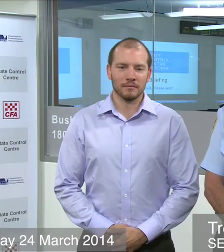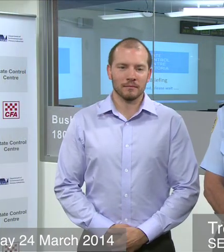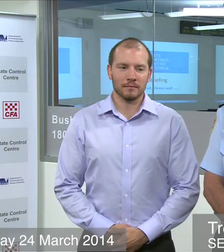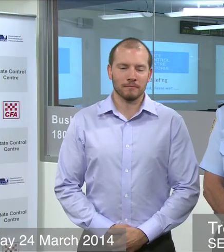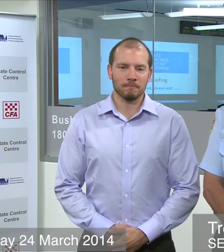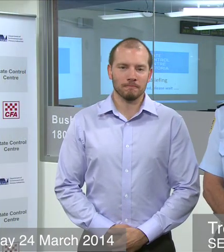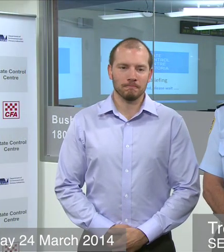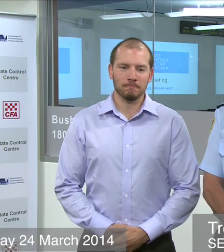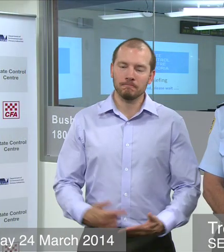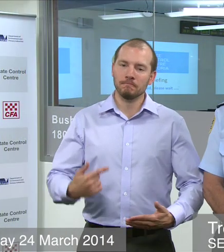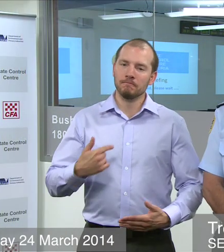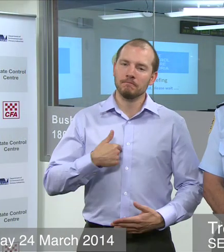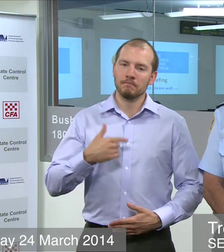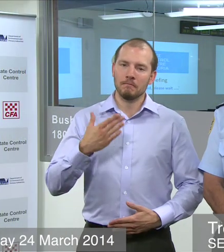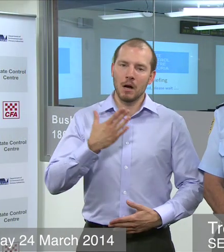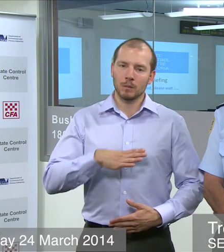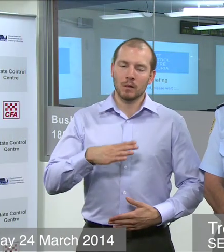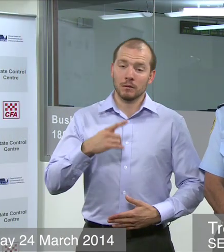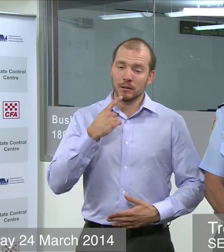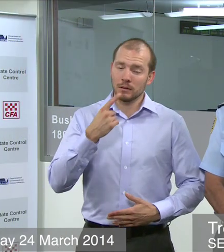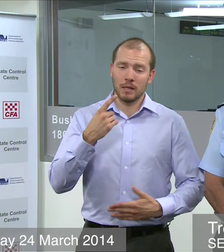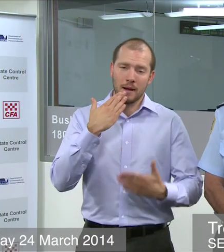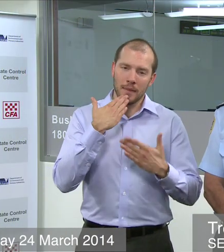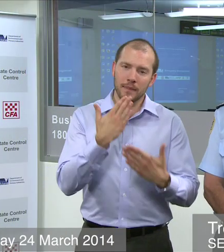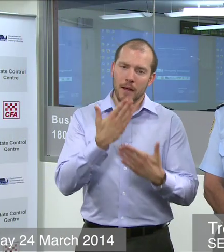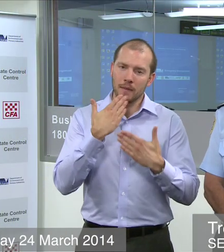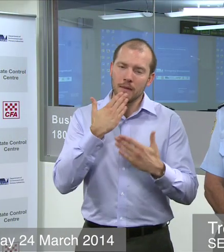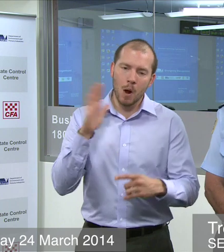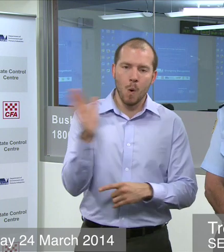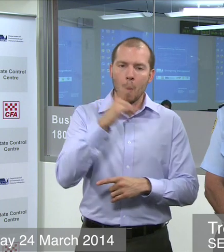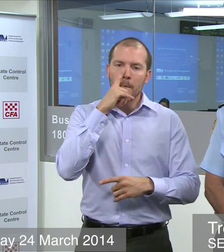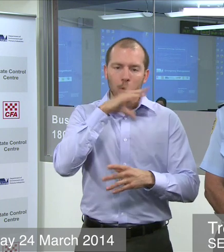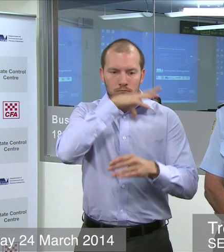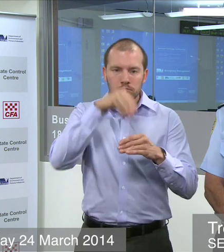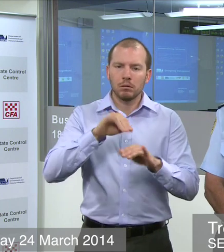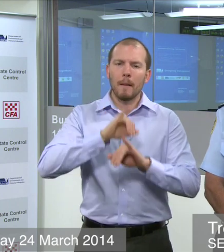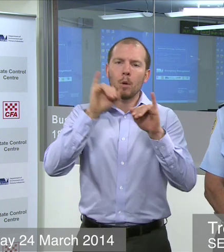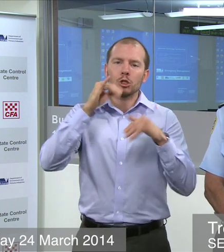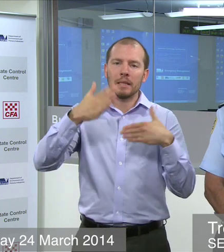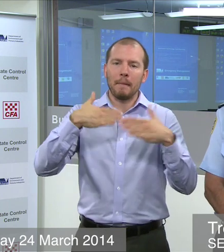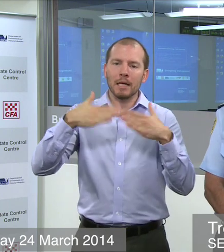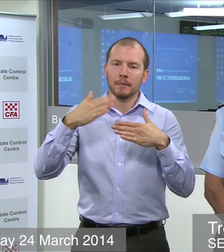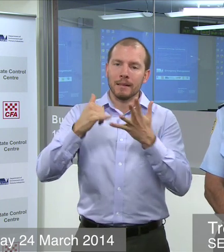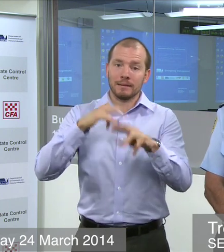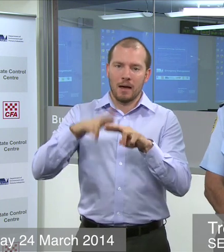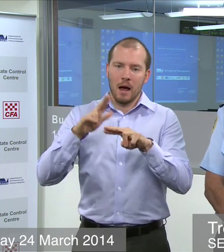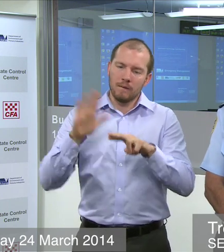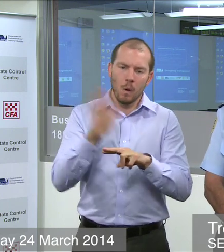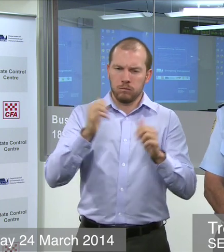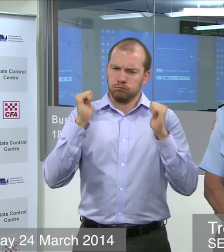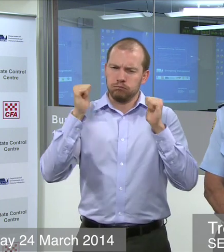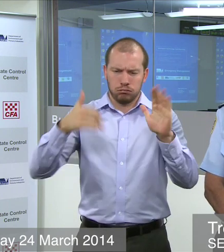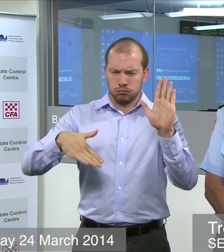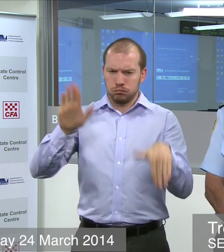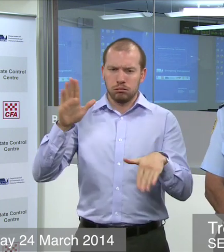I'd just like to offer my sincere thanks to everyone in emergency management in Victoria for their outstanding efforts over